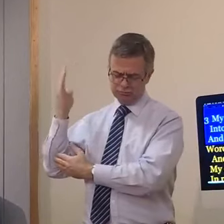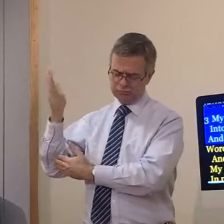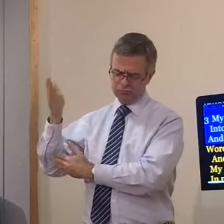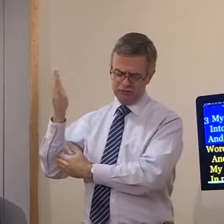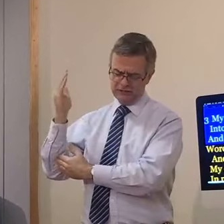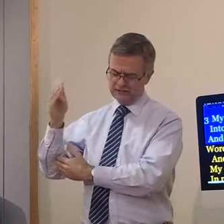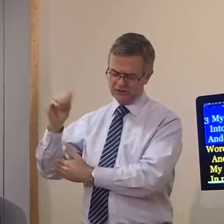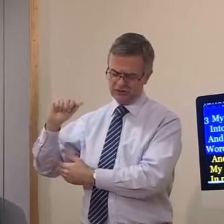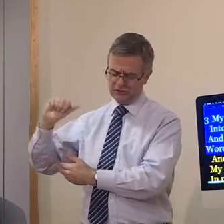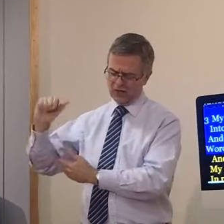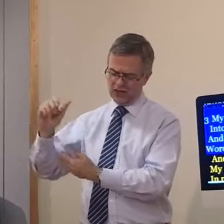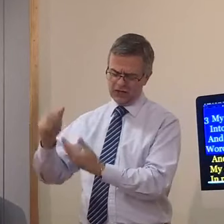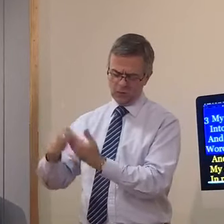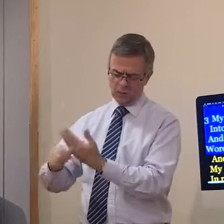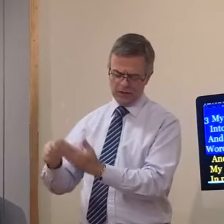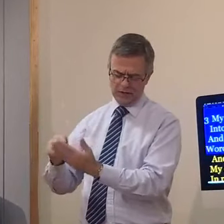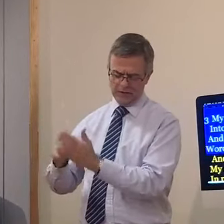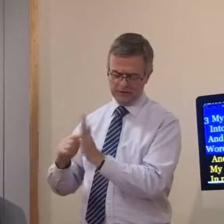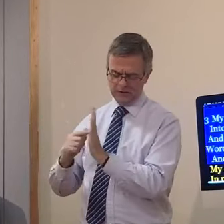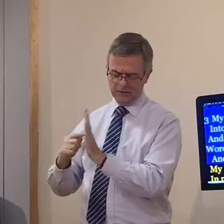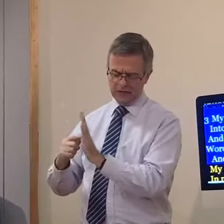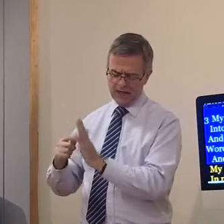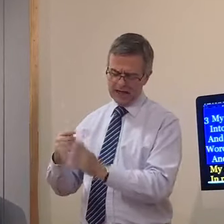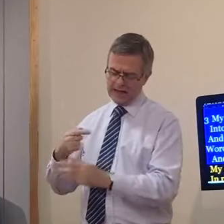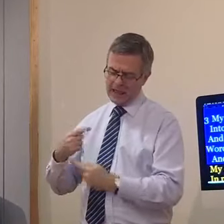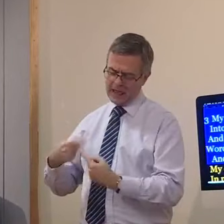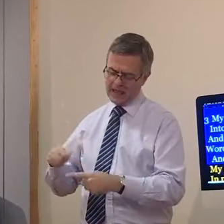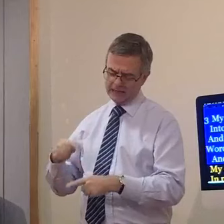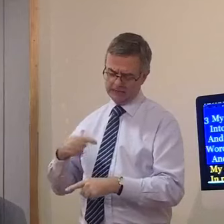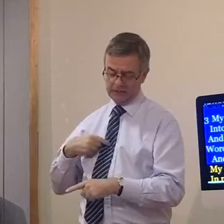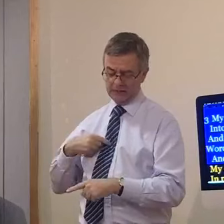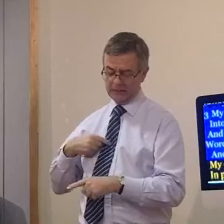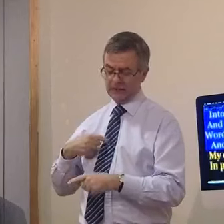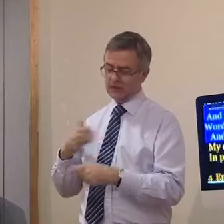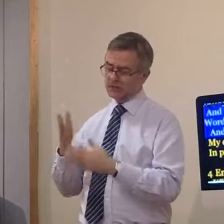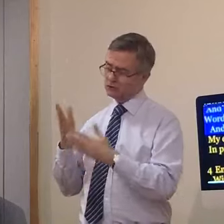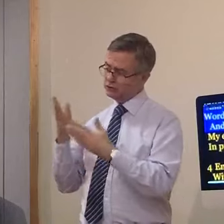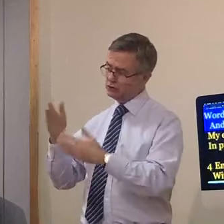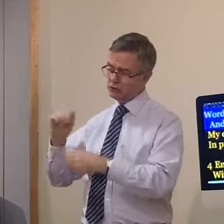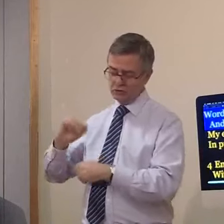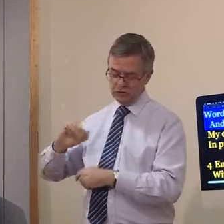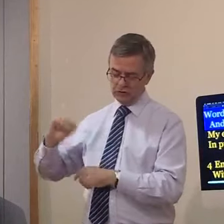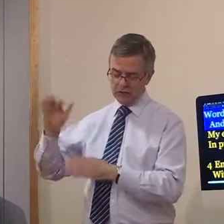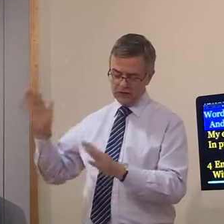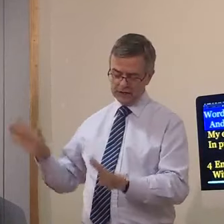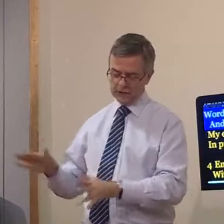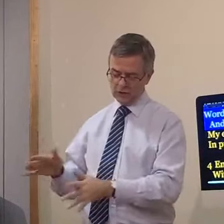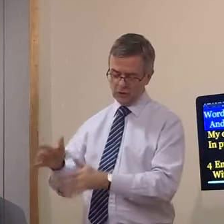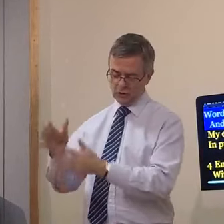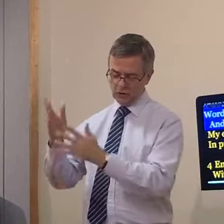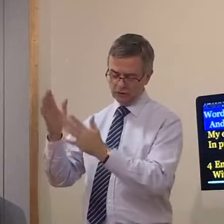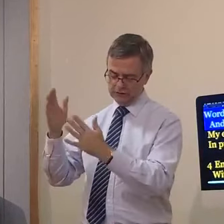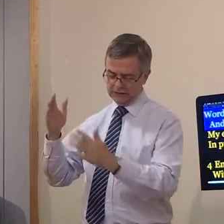reach thy word and let me do thy glory